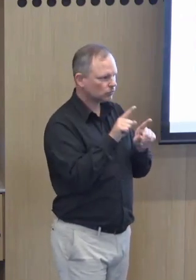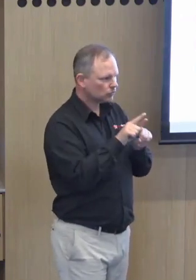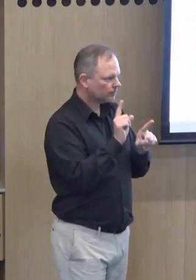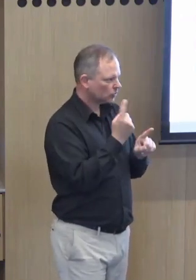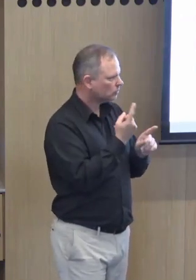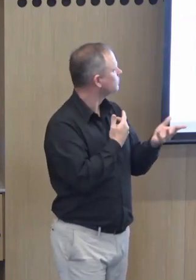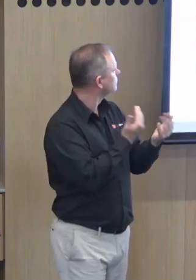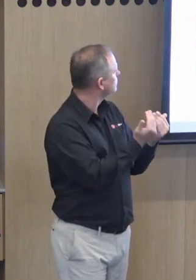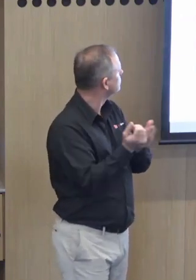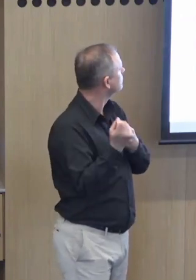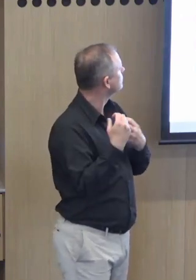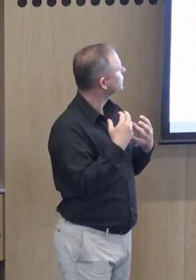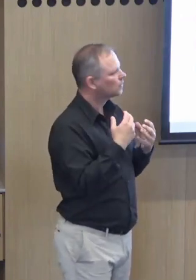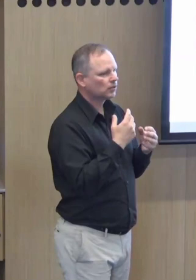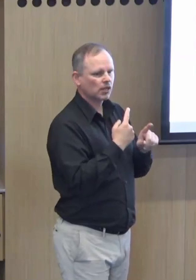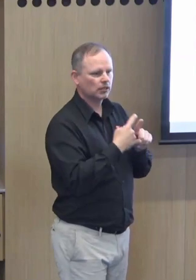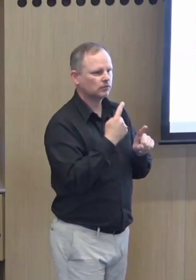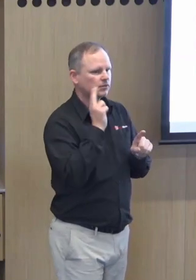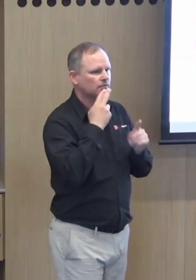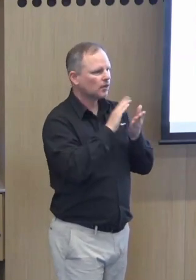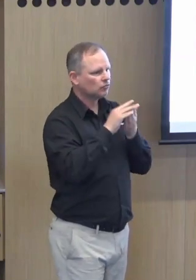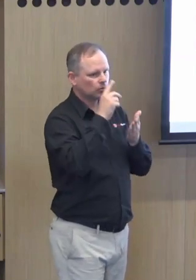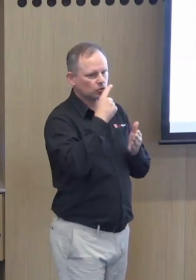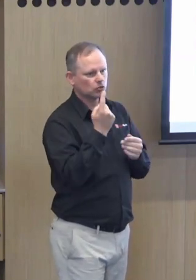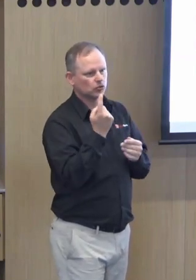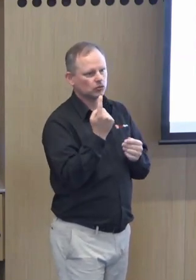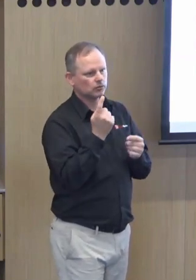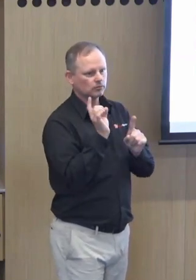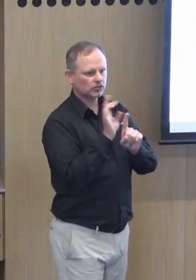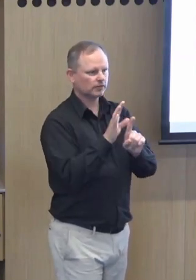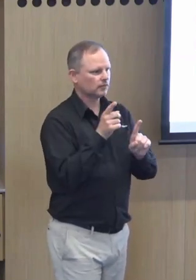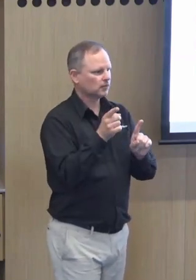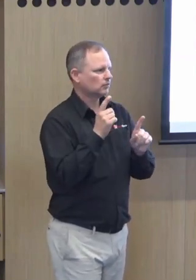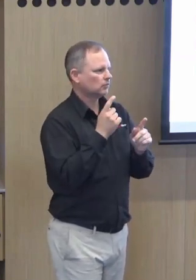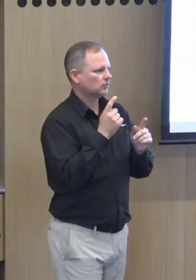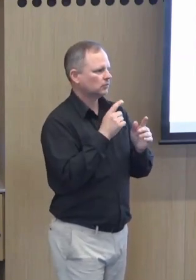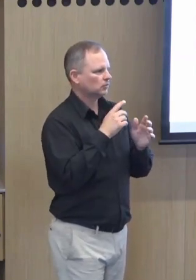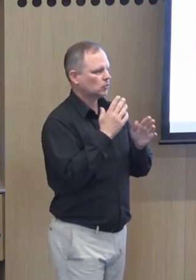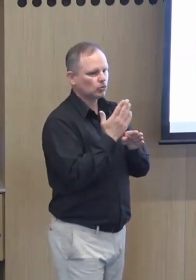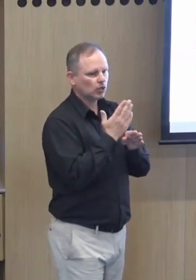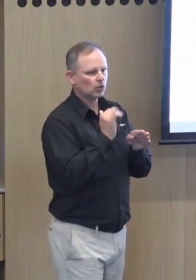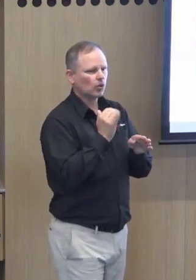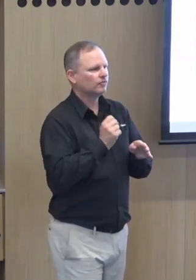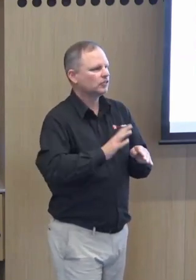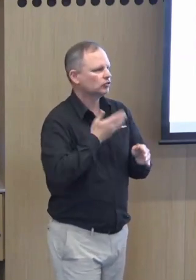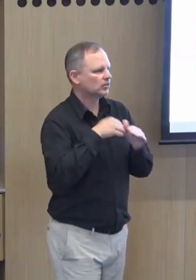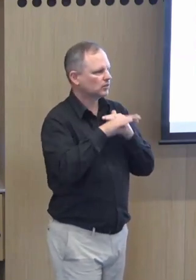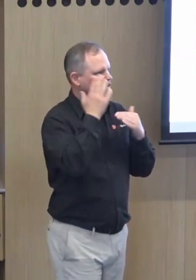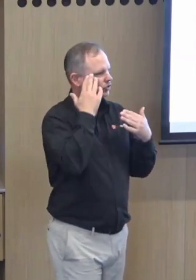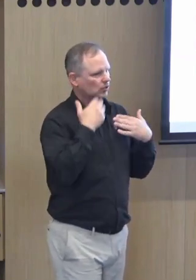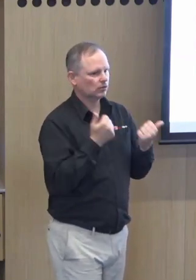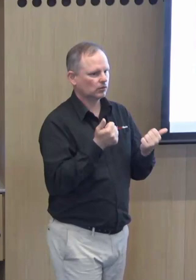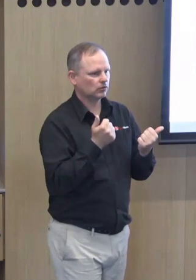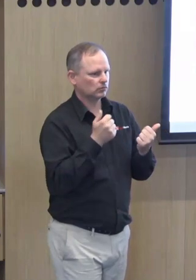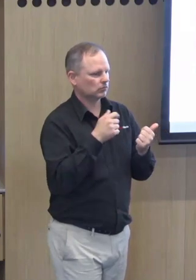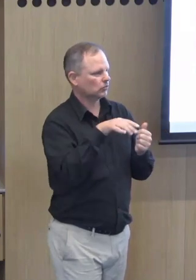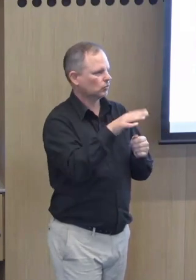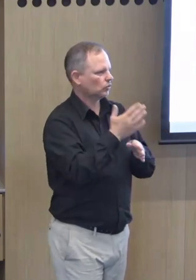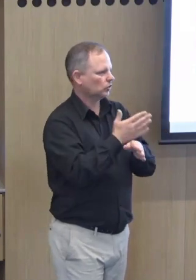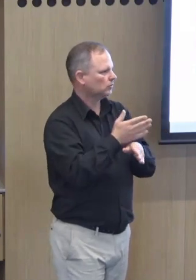who we've consulted with obviously deaf and hard of hearing community members who themselves were able to report and disclose information